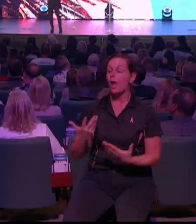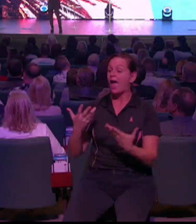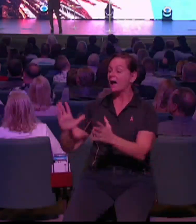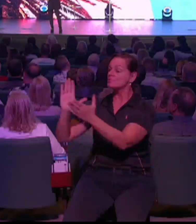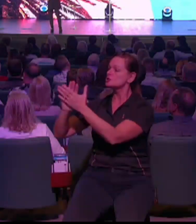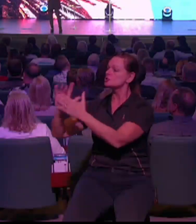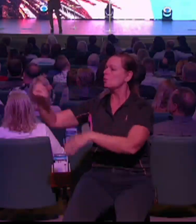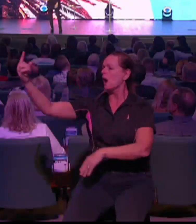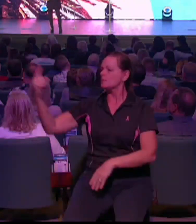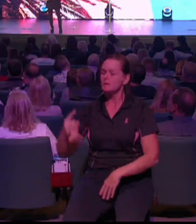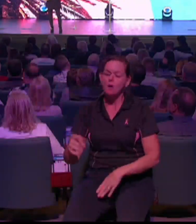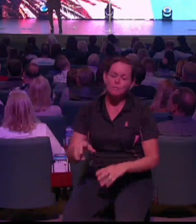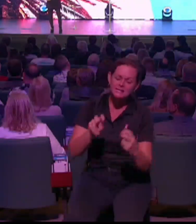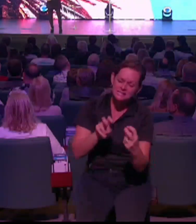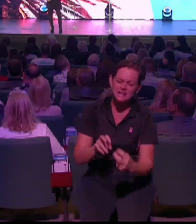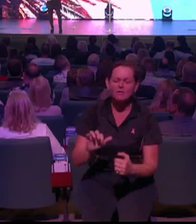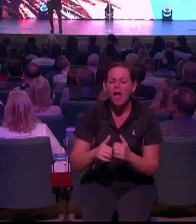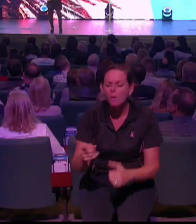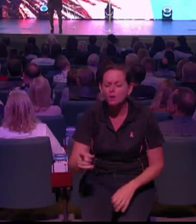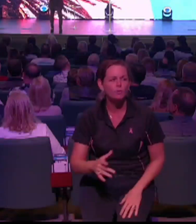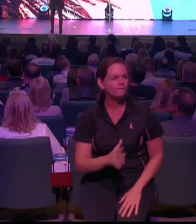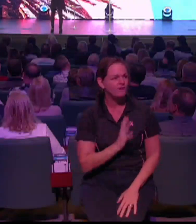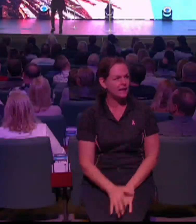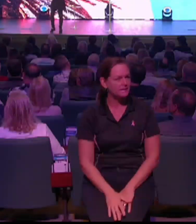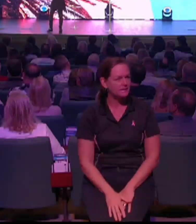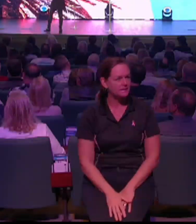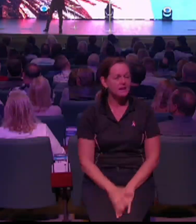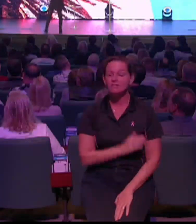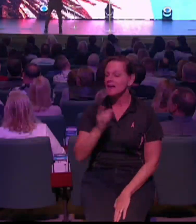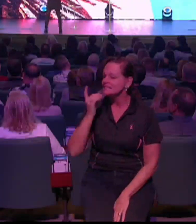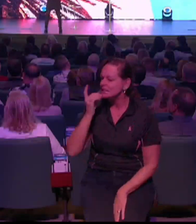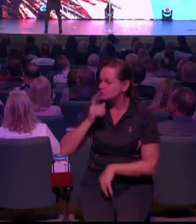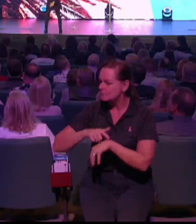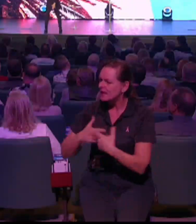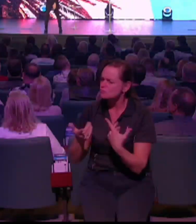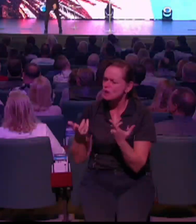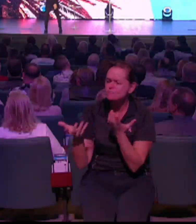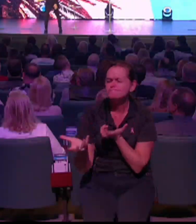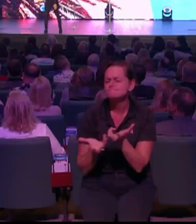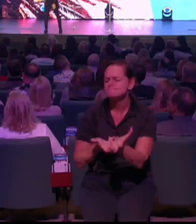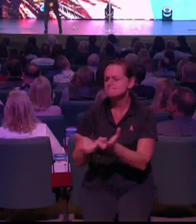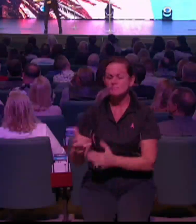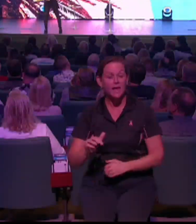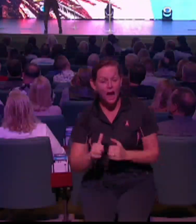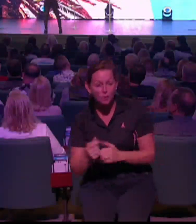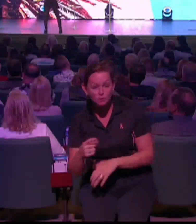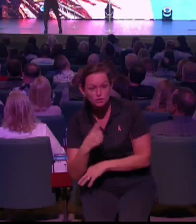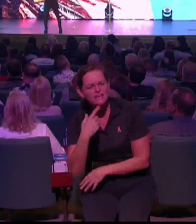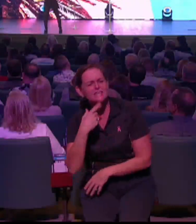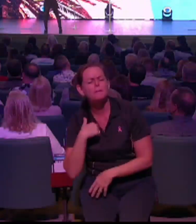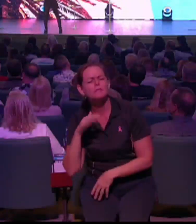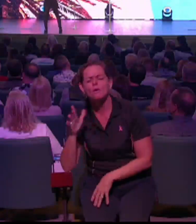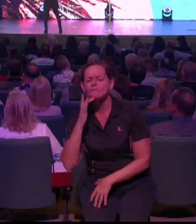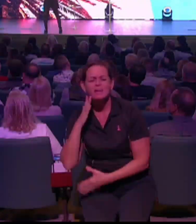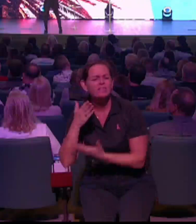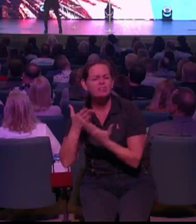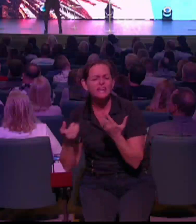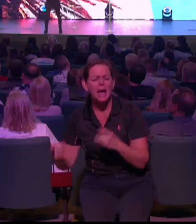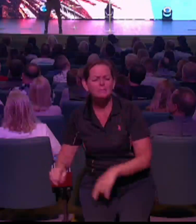your day? They'd be like, fine. Then at dinnertime, we try to do it again. How was your day? Tell me about your favorite thing. We're not talking,